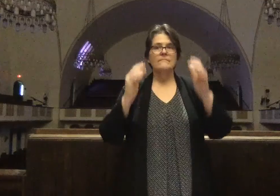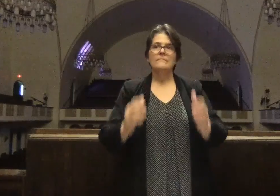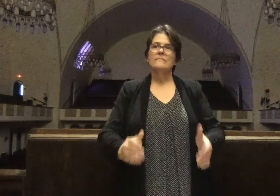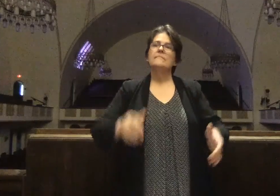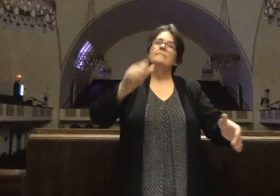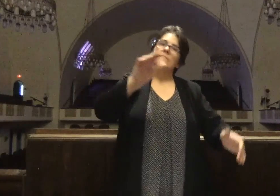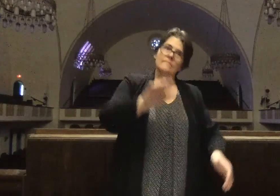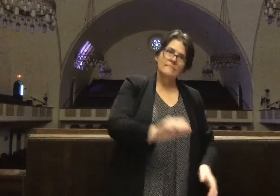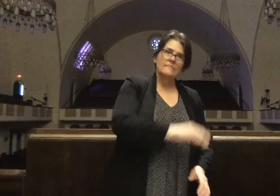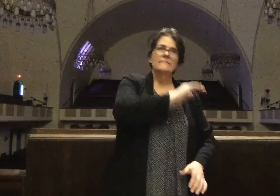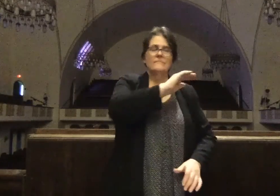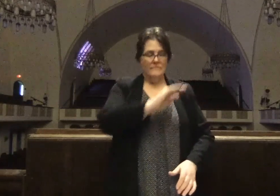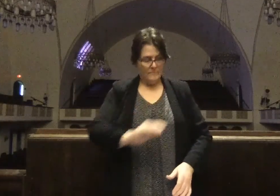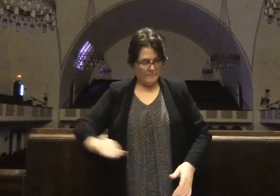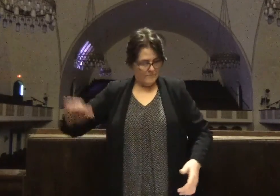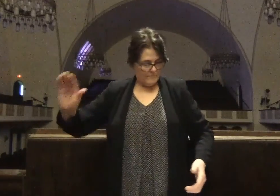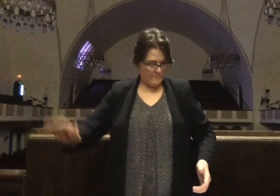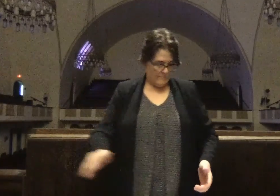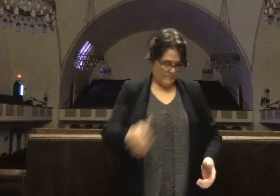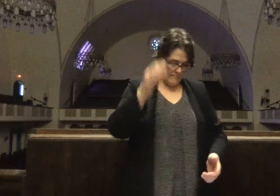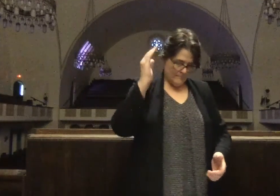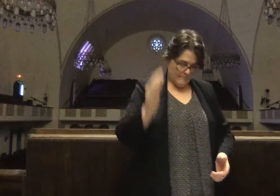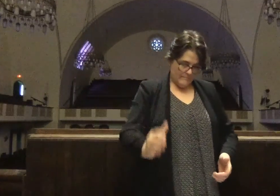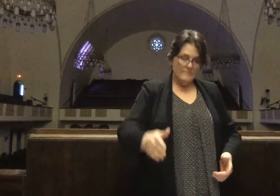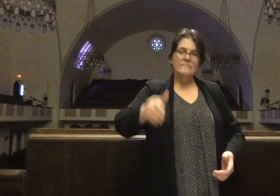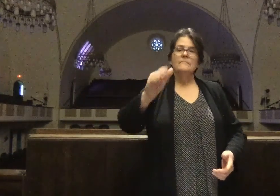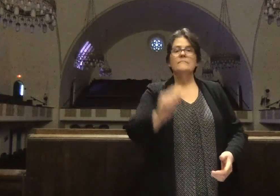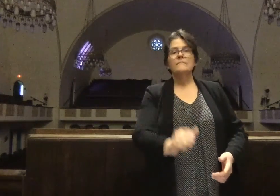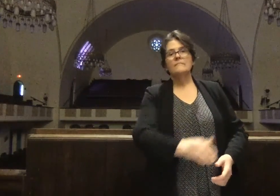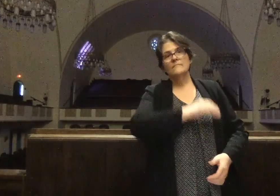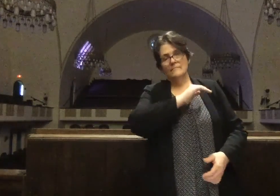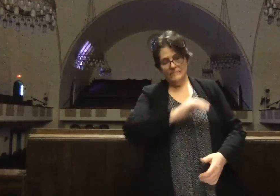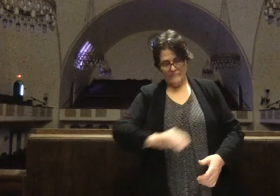What happened to you,